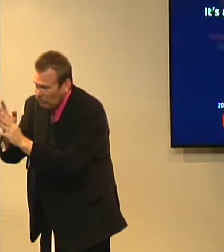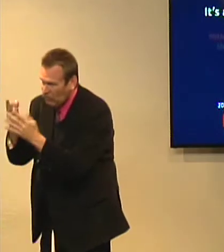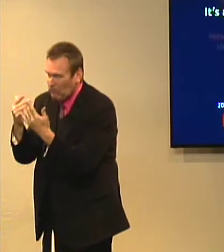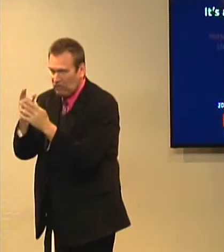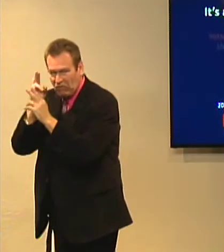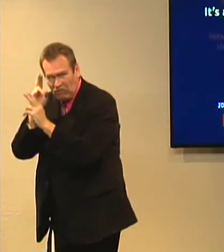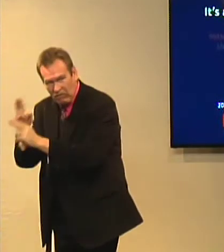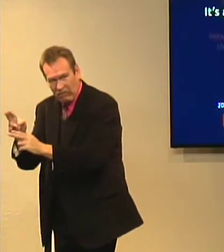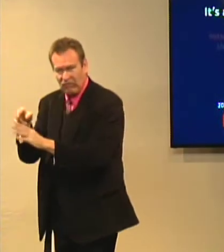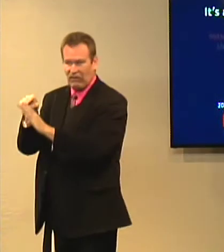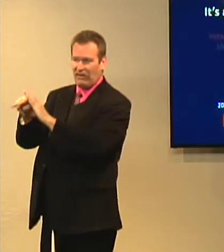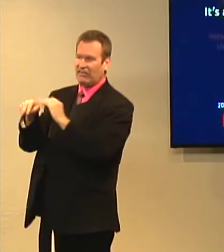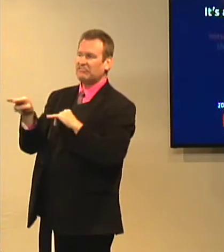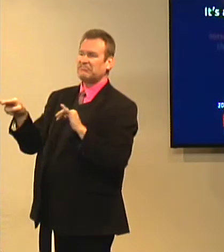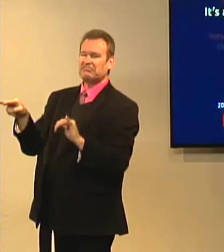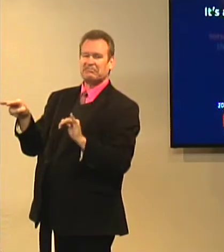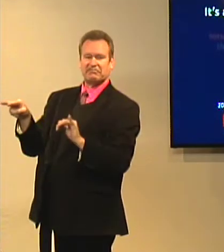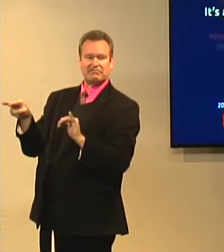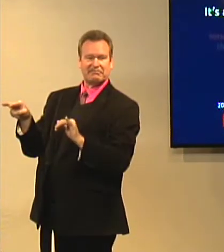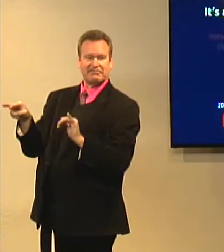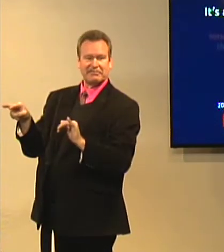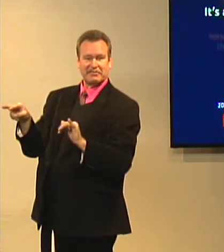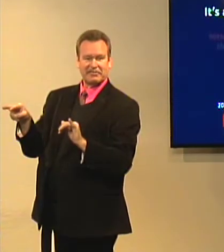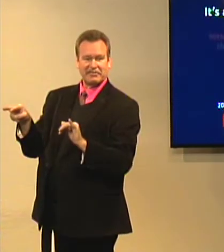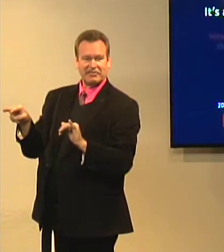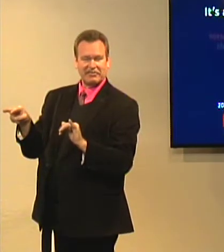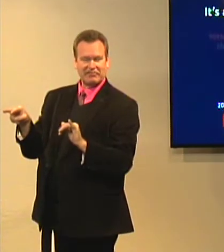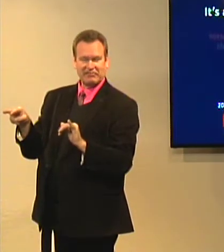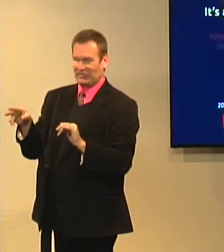and honor Jesus, his burial place.